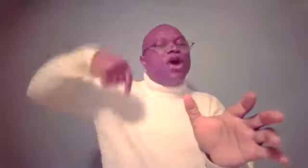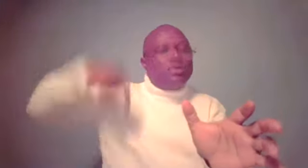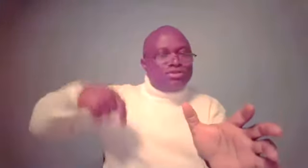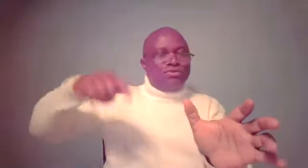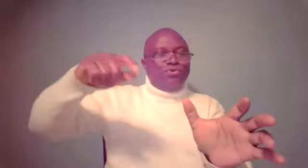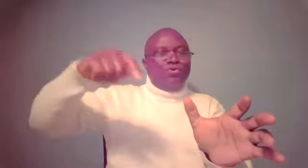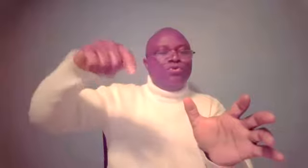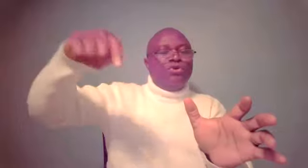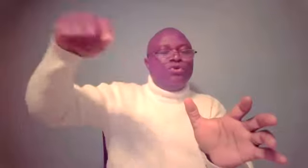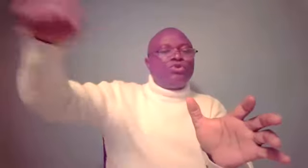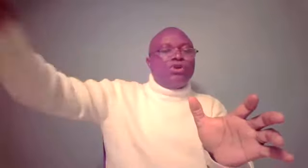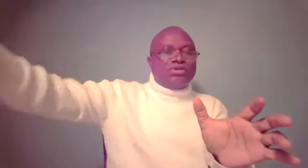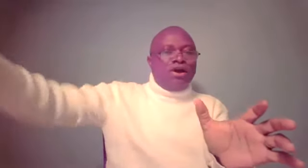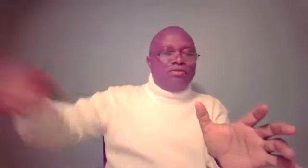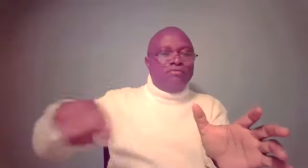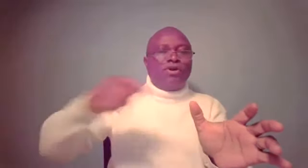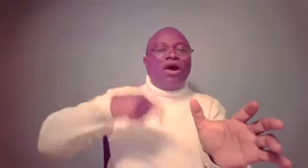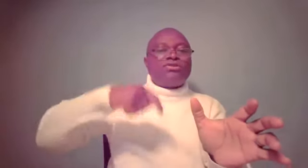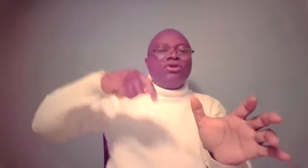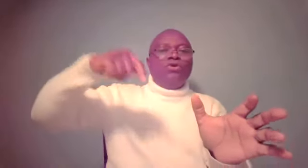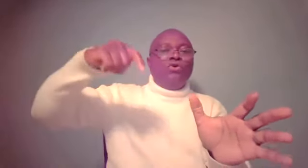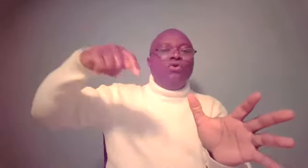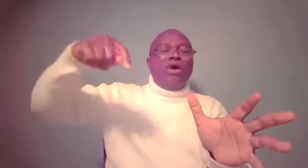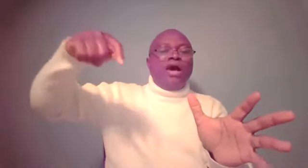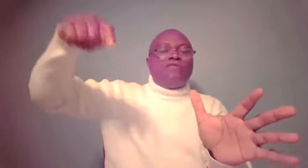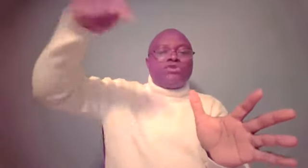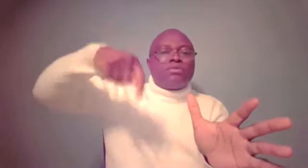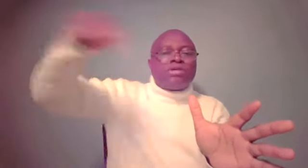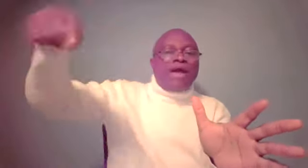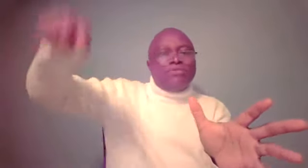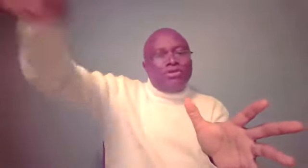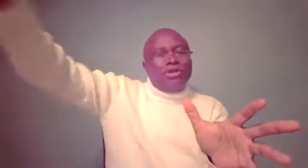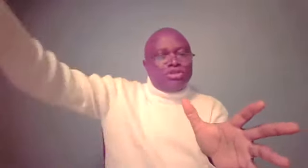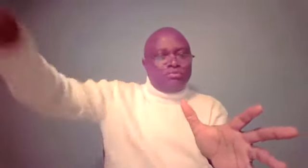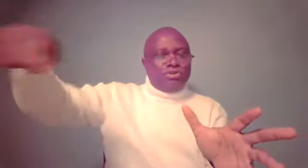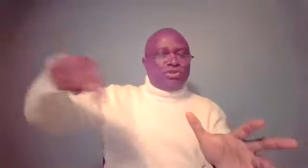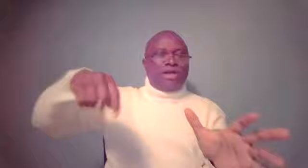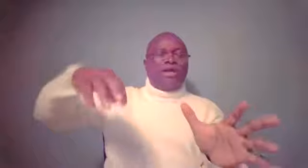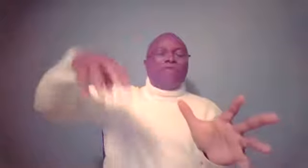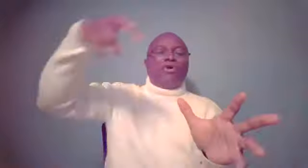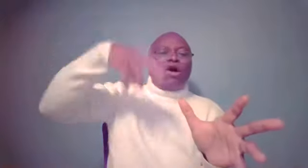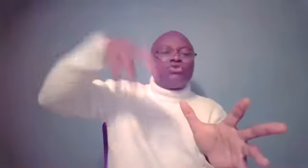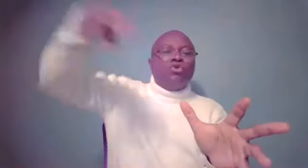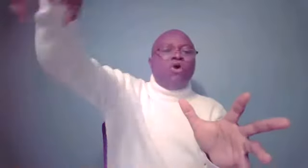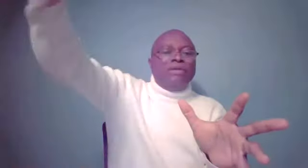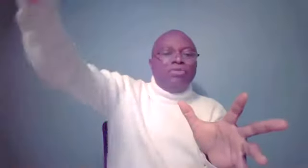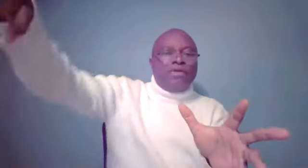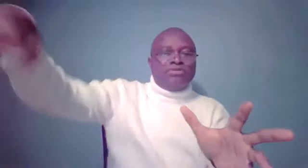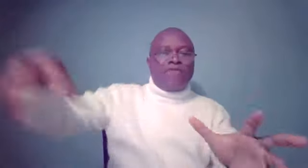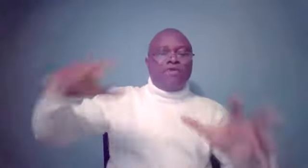us who, who trust God, for us who have subscribed to the leadership of Jesus Christ, for us who call him Lord and Savior,